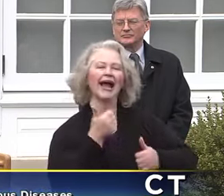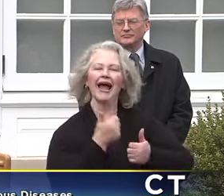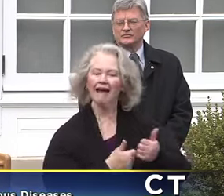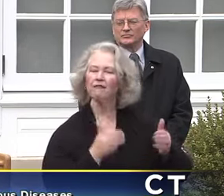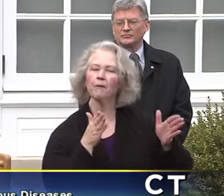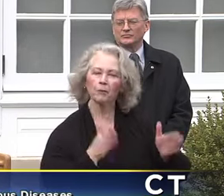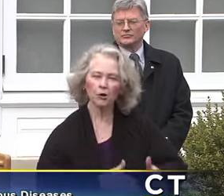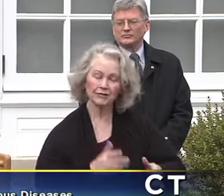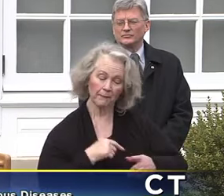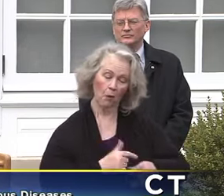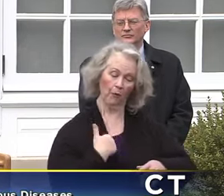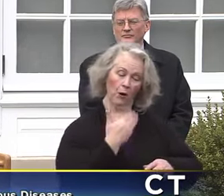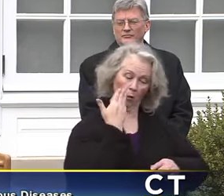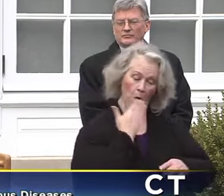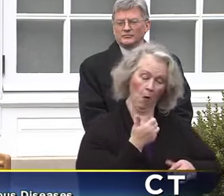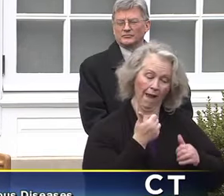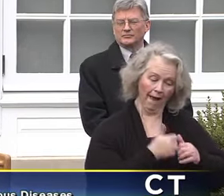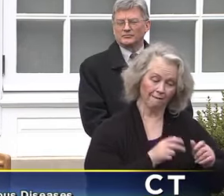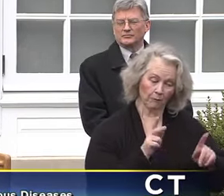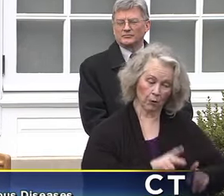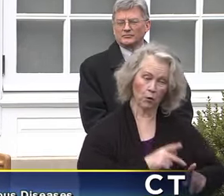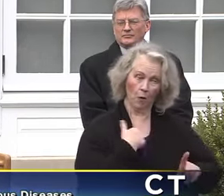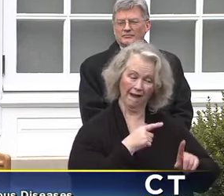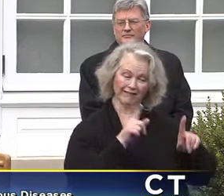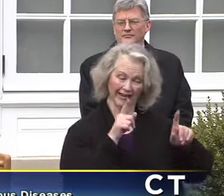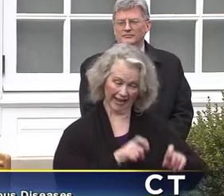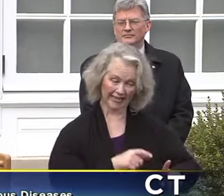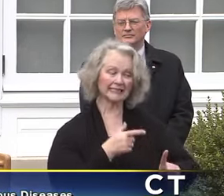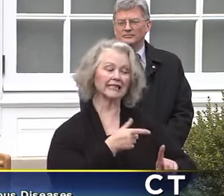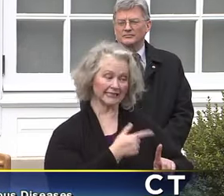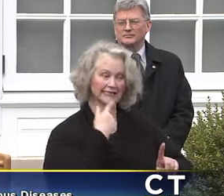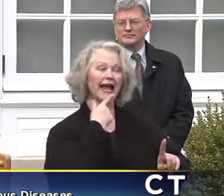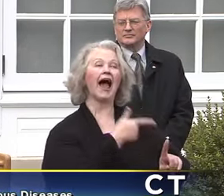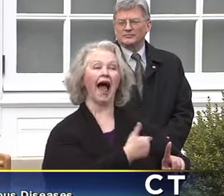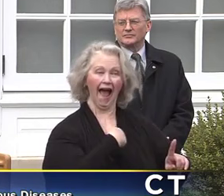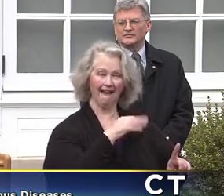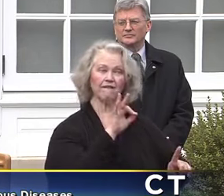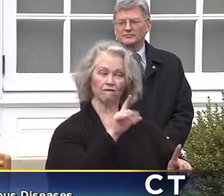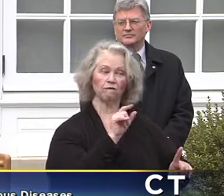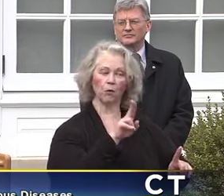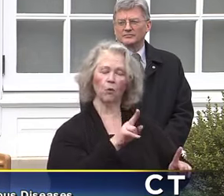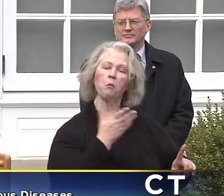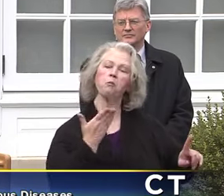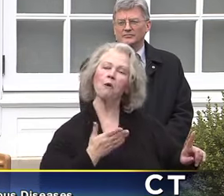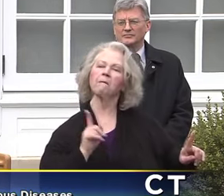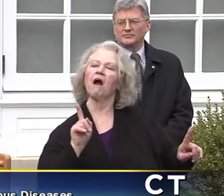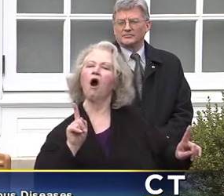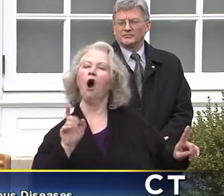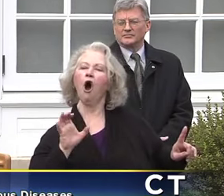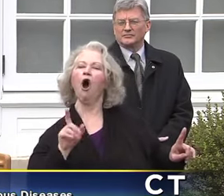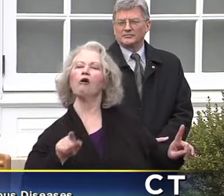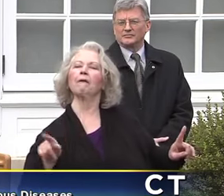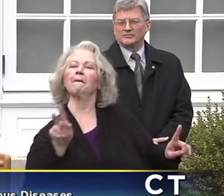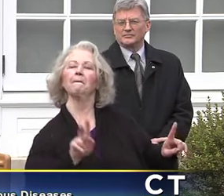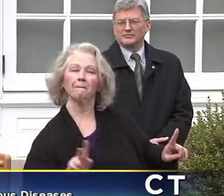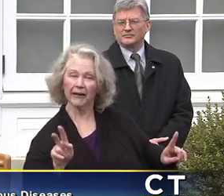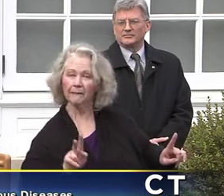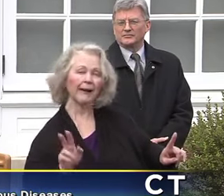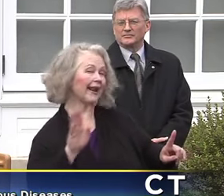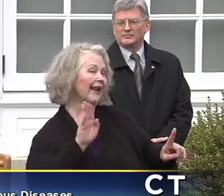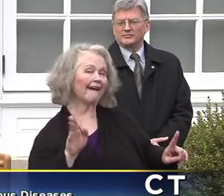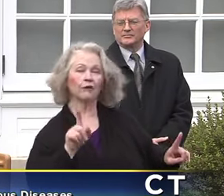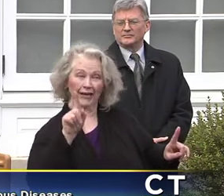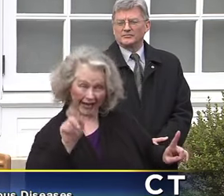we know that for every person who tests positive for flu, there's probably a hundred others out there who've been sick with the flu who never get